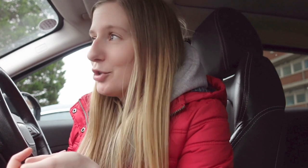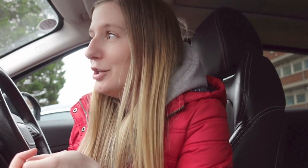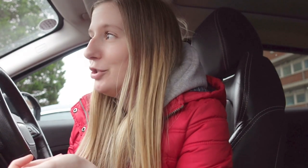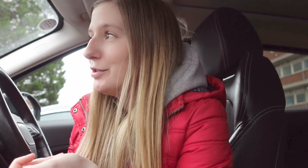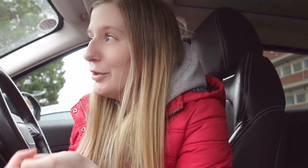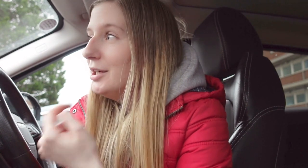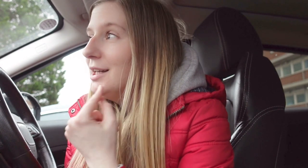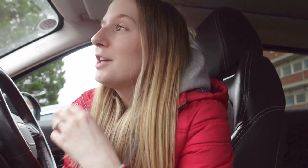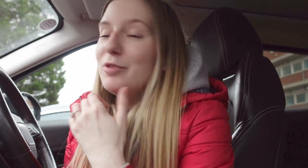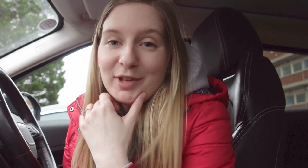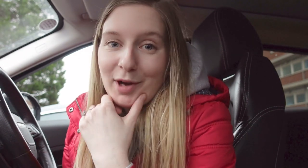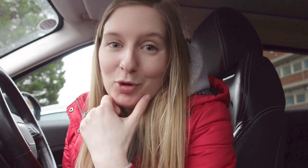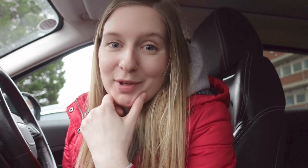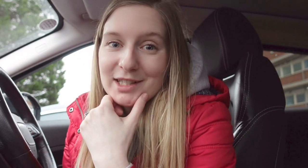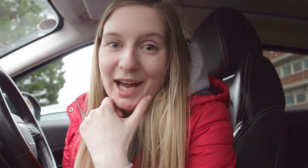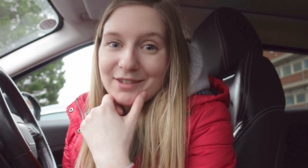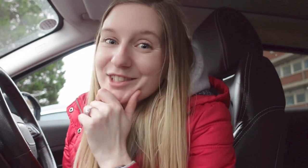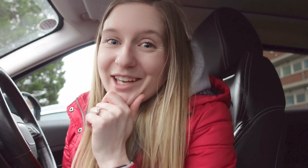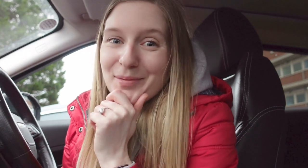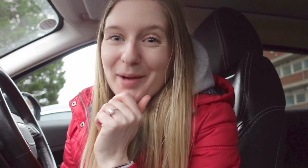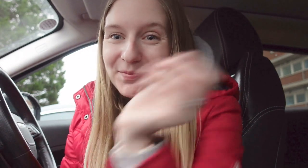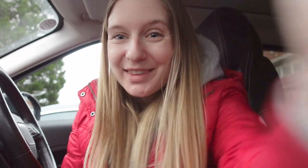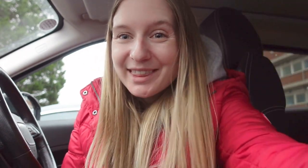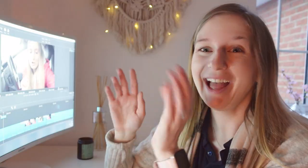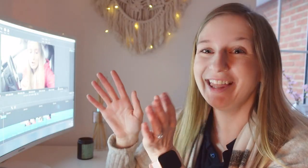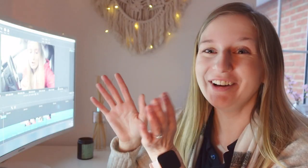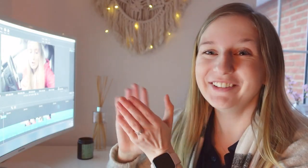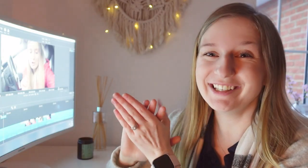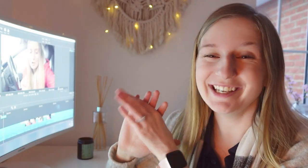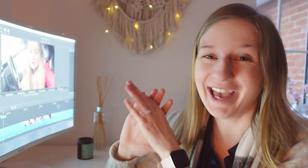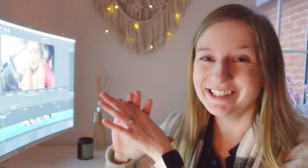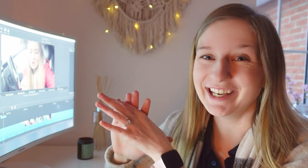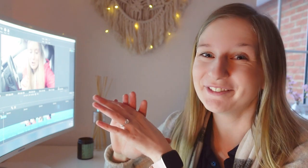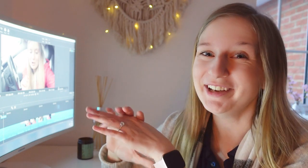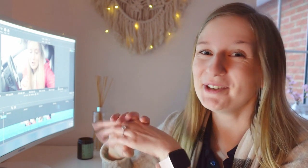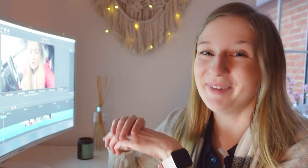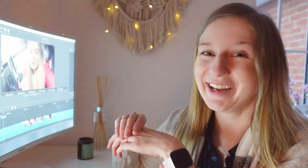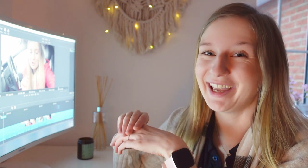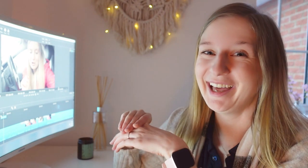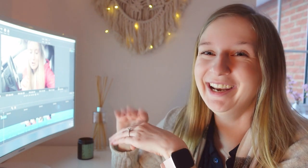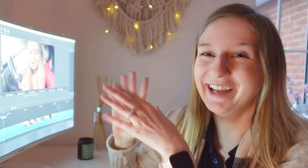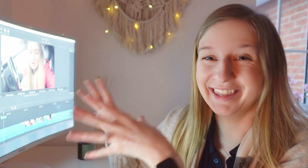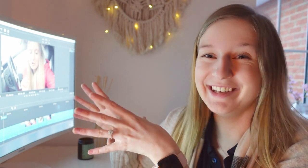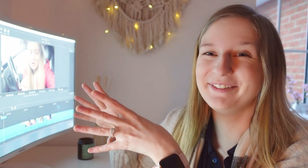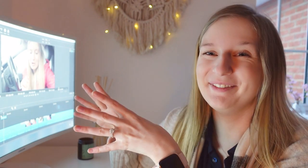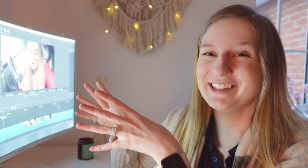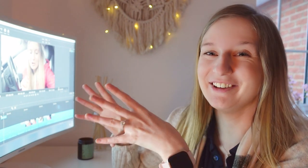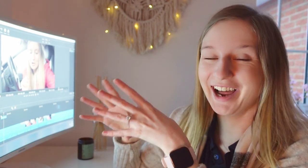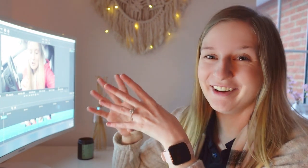trying to do so come with me to my appointment and we'll take it from there hello it is editing Rachel back again at the end of the video now